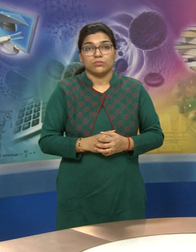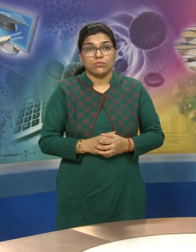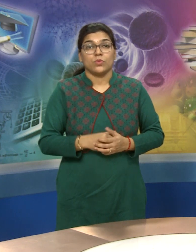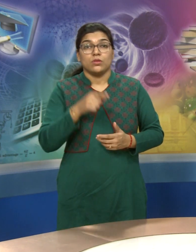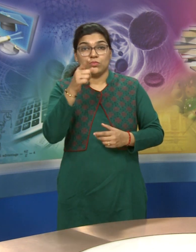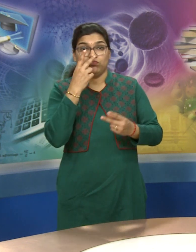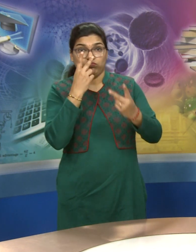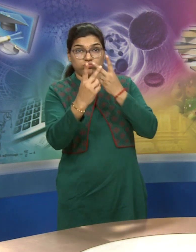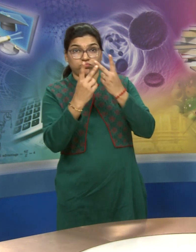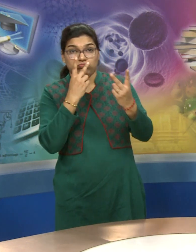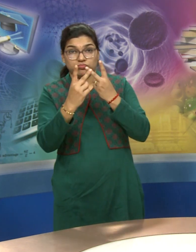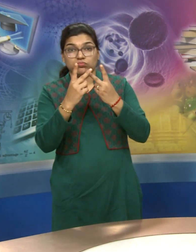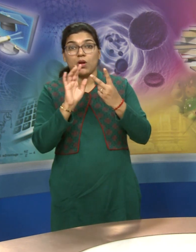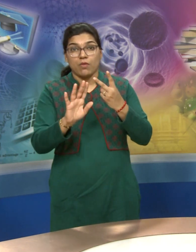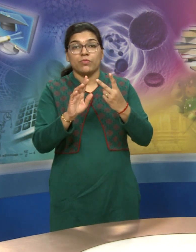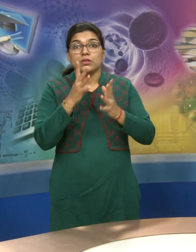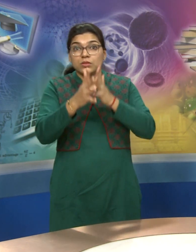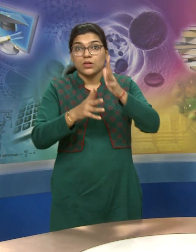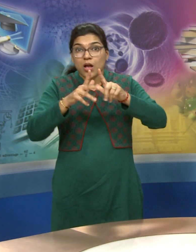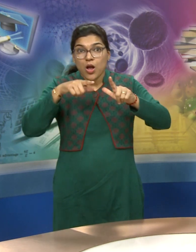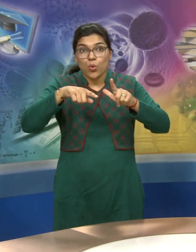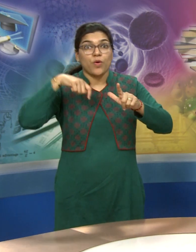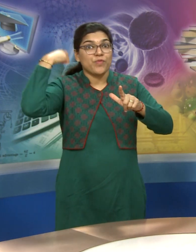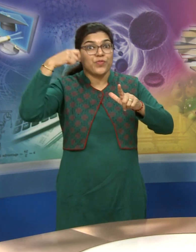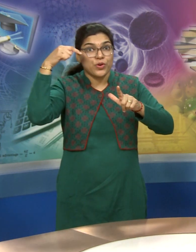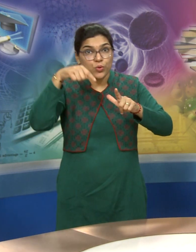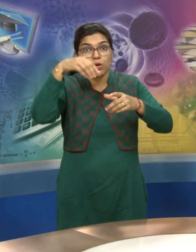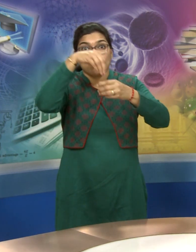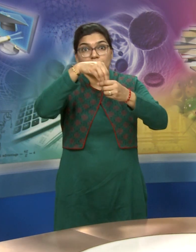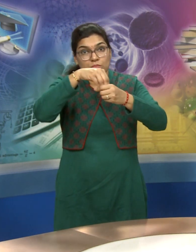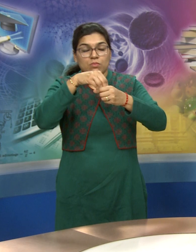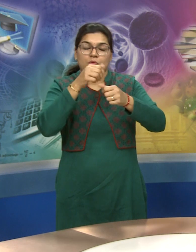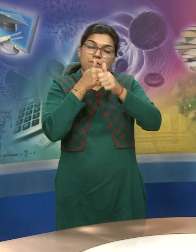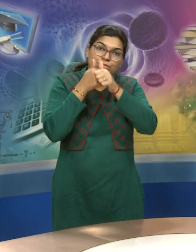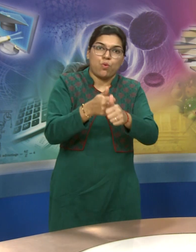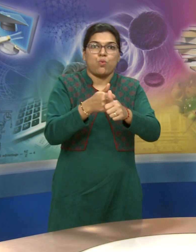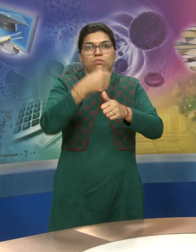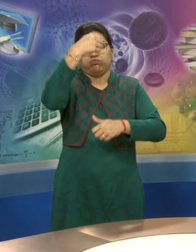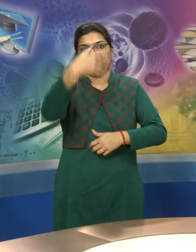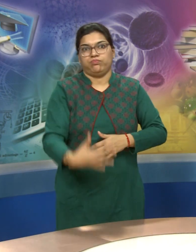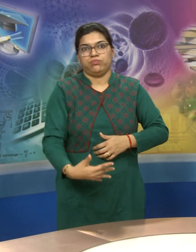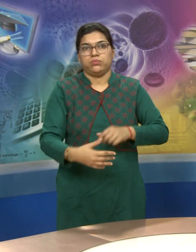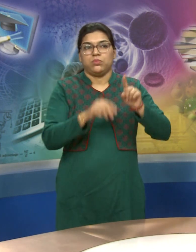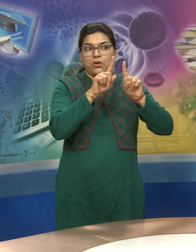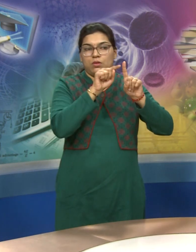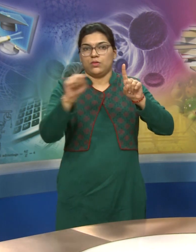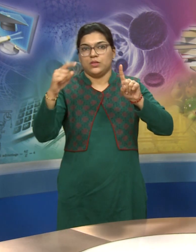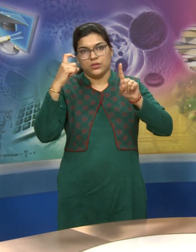4.1 view different types of sign language videos